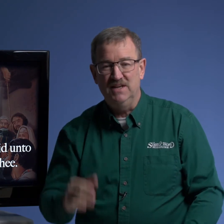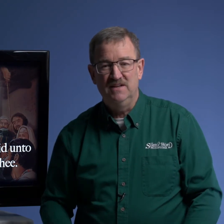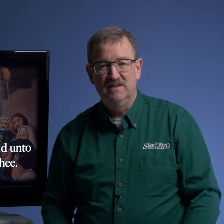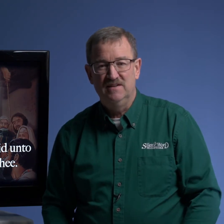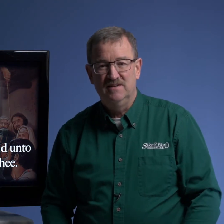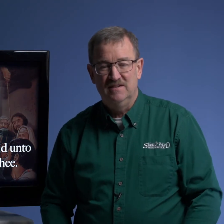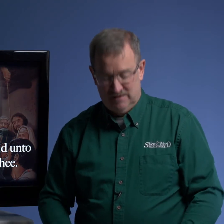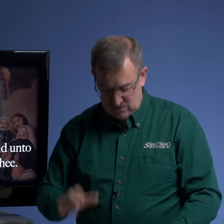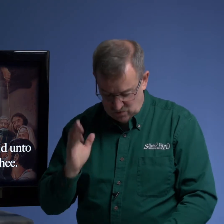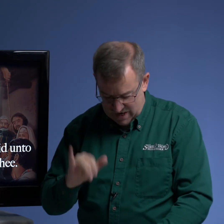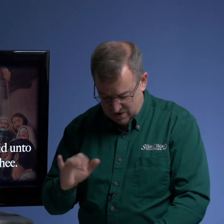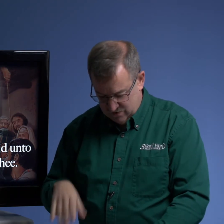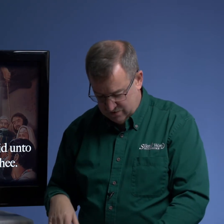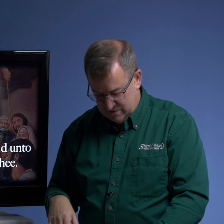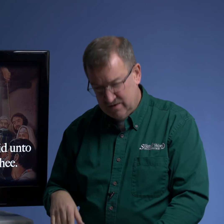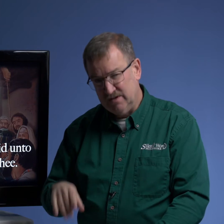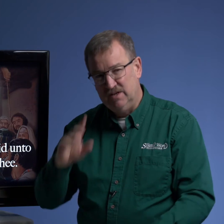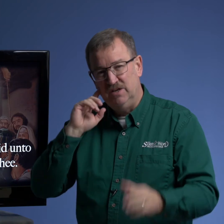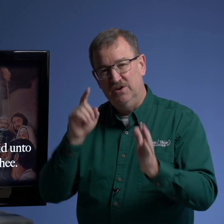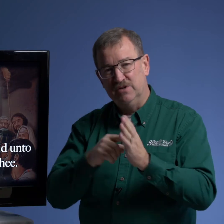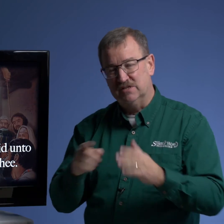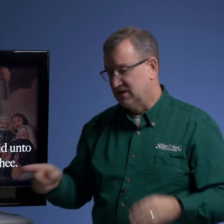wow notice this